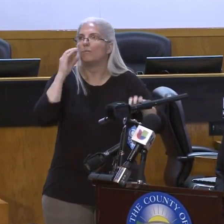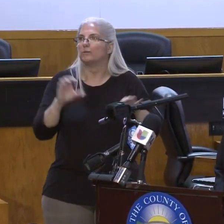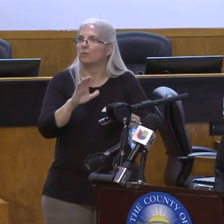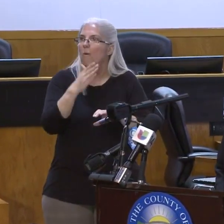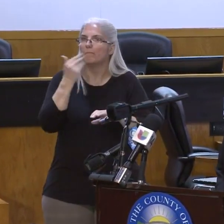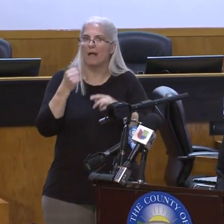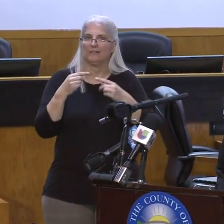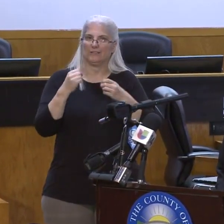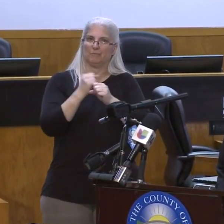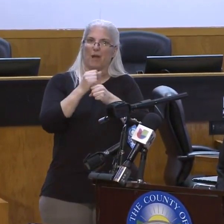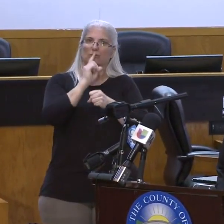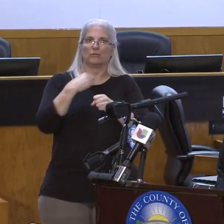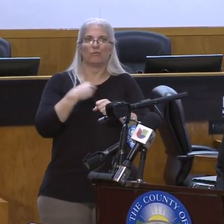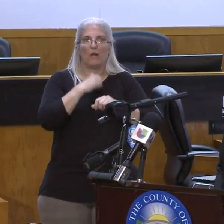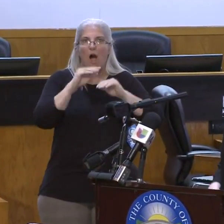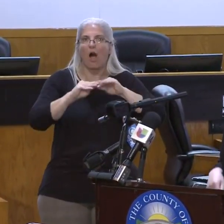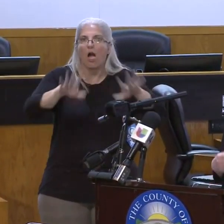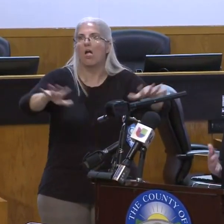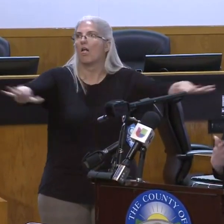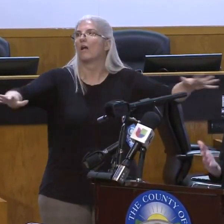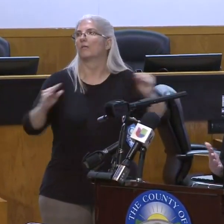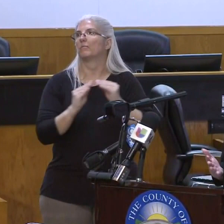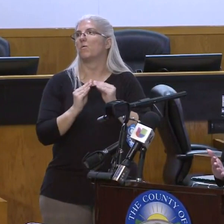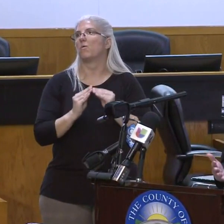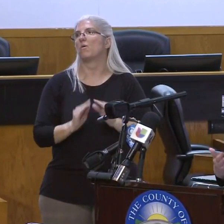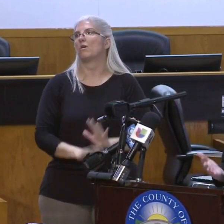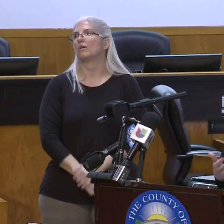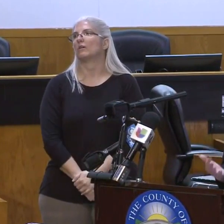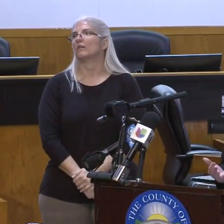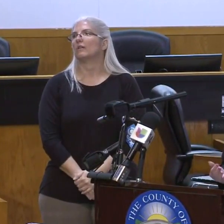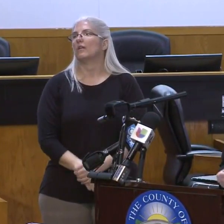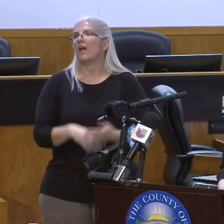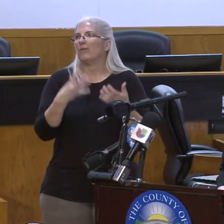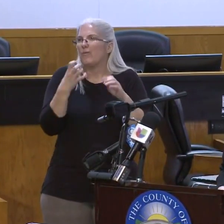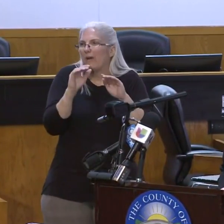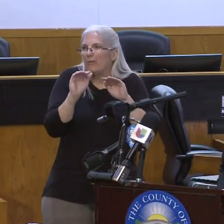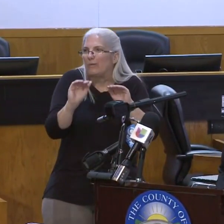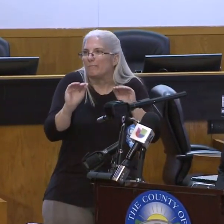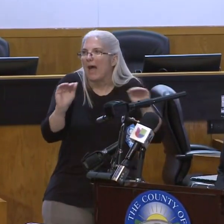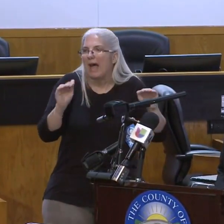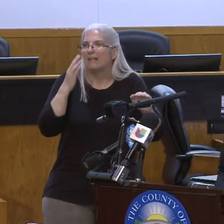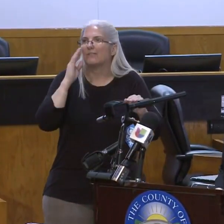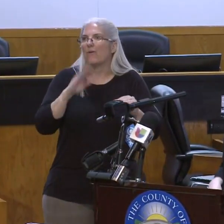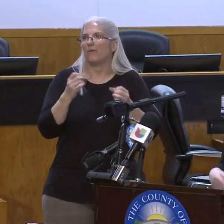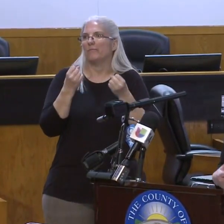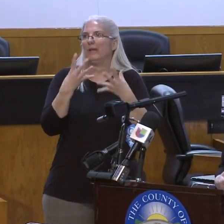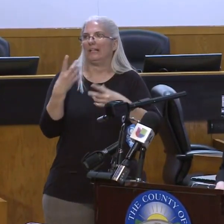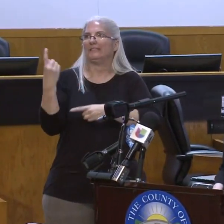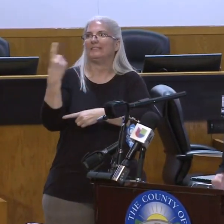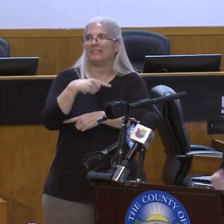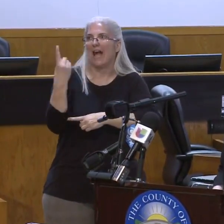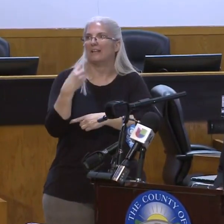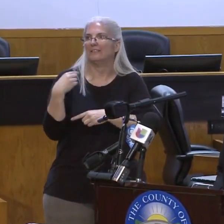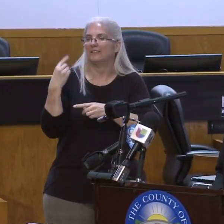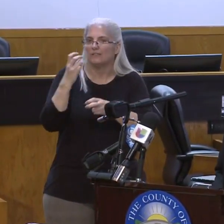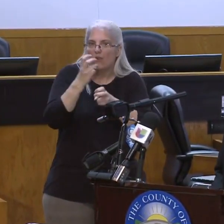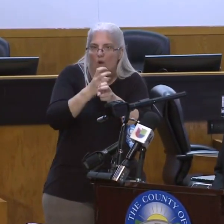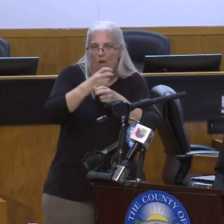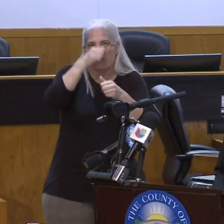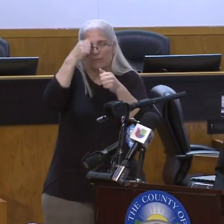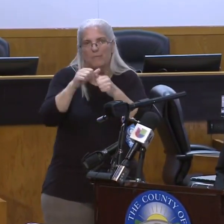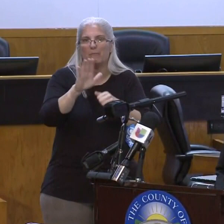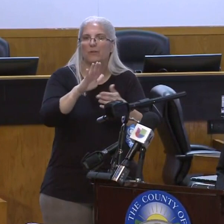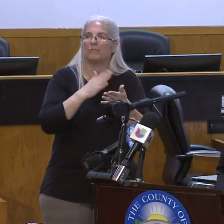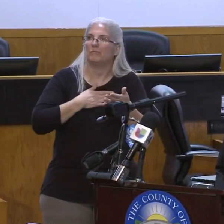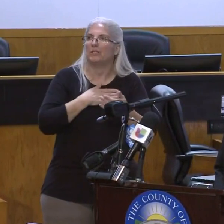virus. I'll do a reminder that it's been many days, so it's hard to remember to wash your hands and not touch your